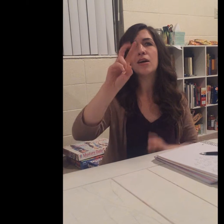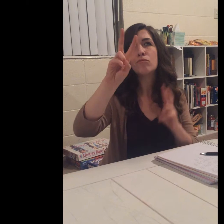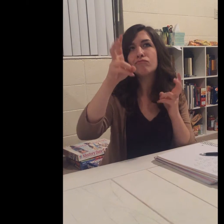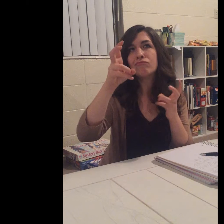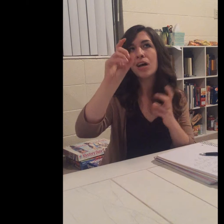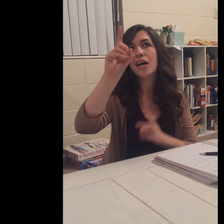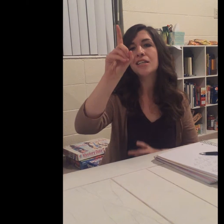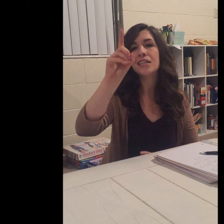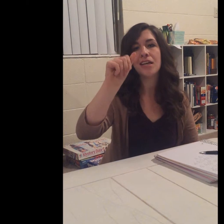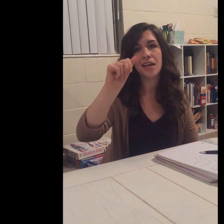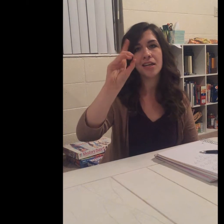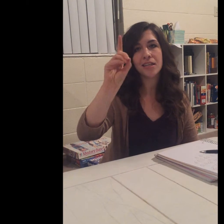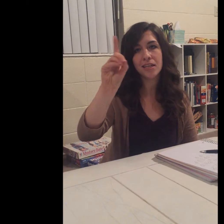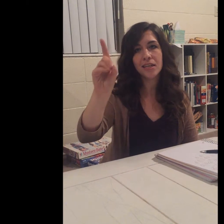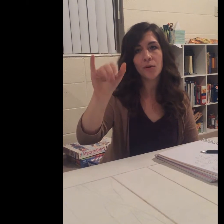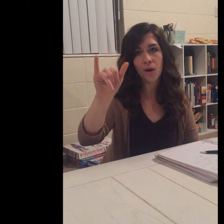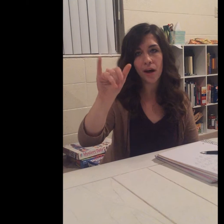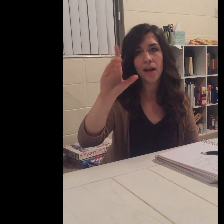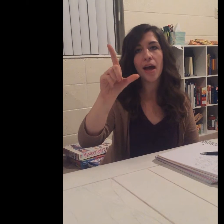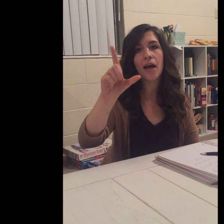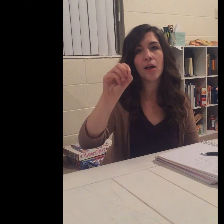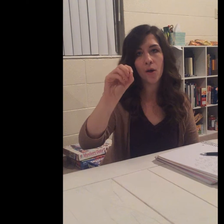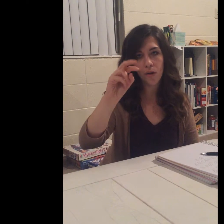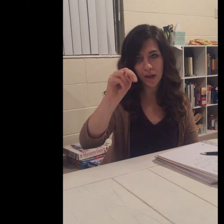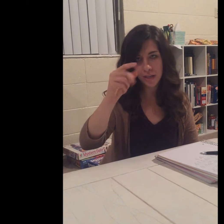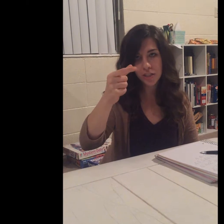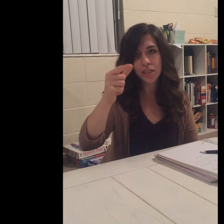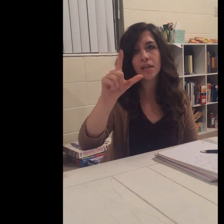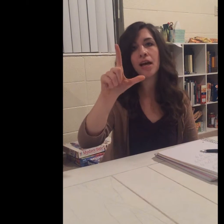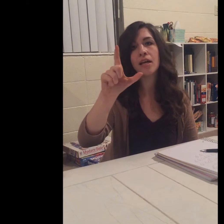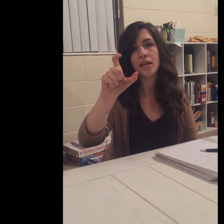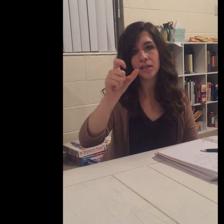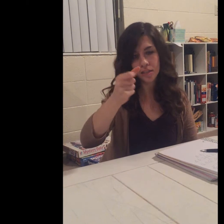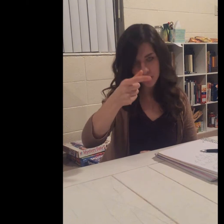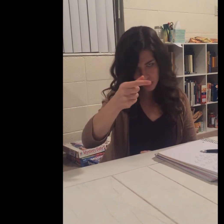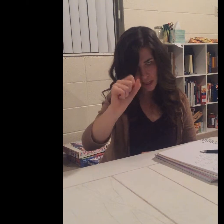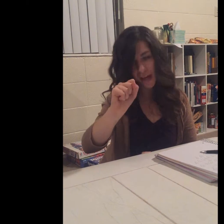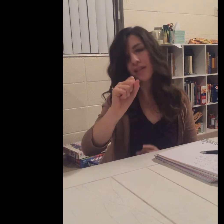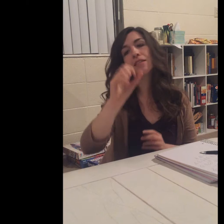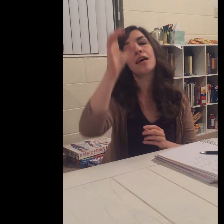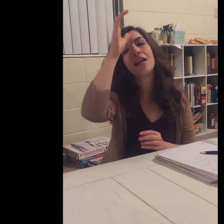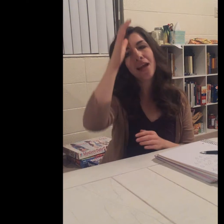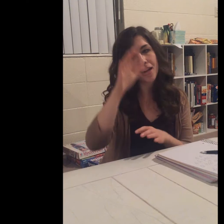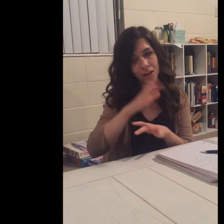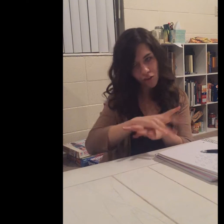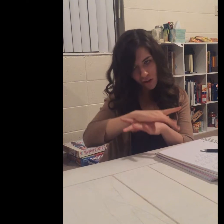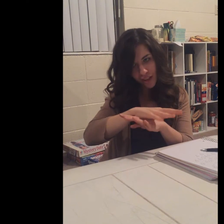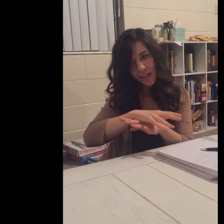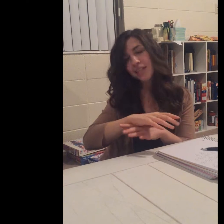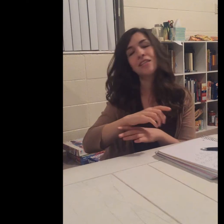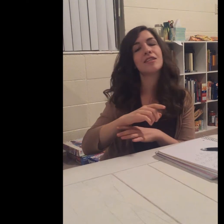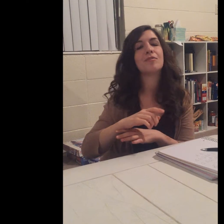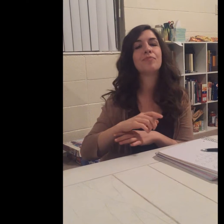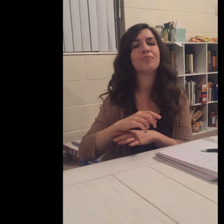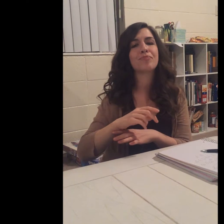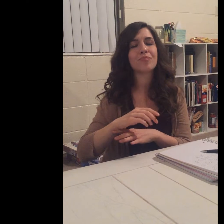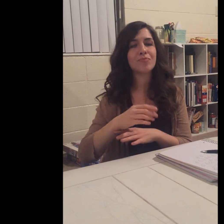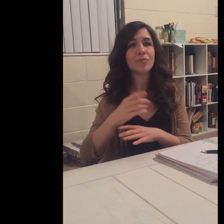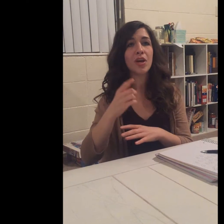If I knew the color of your eyes We went for